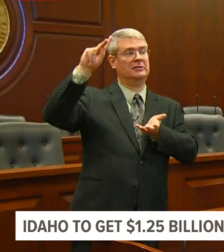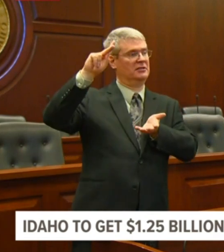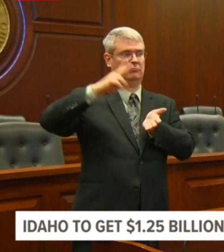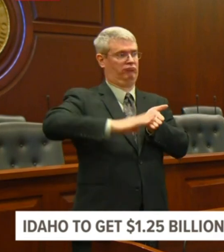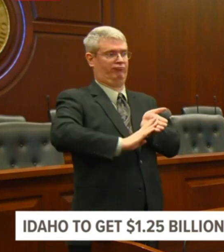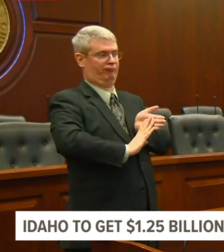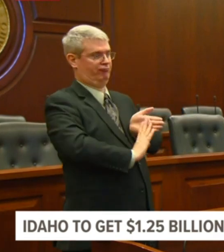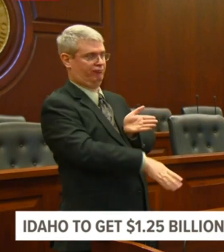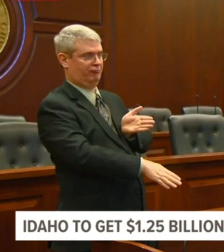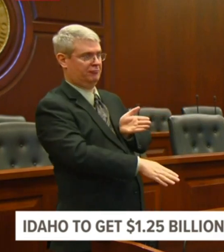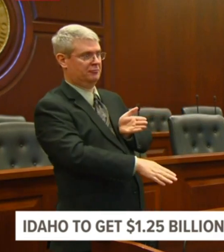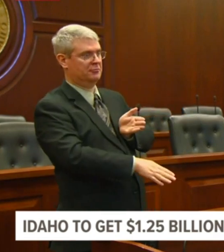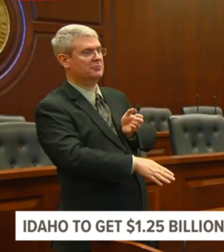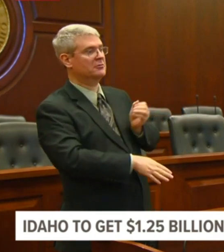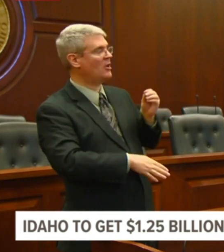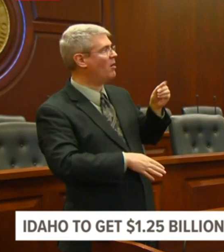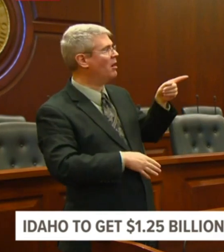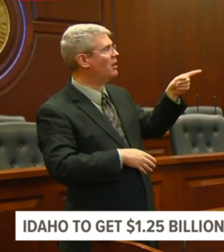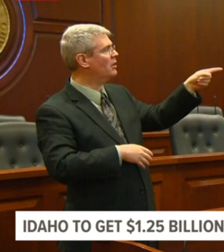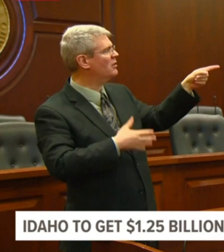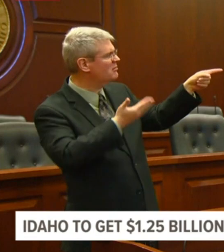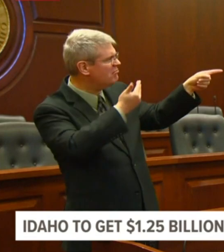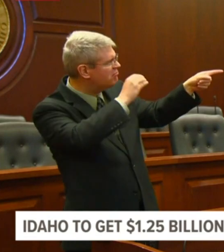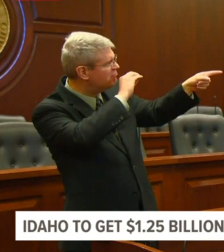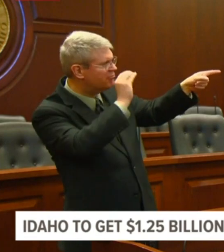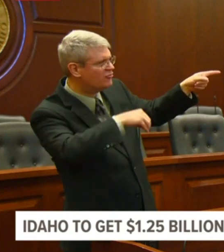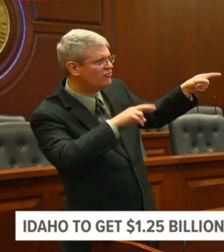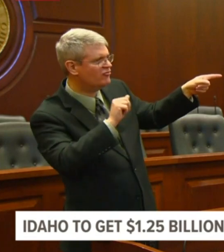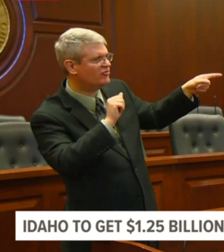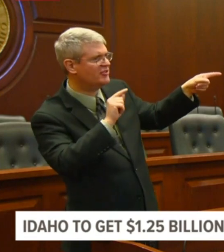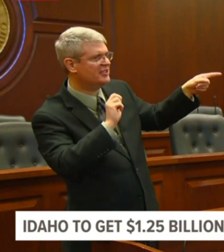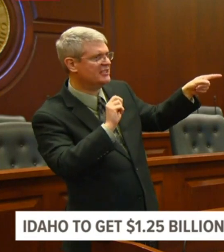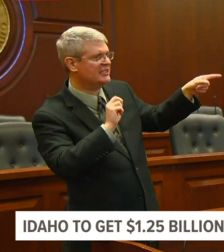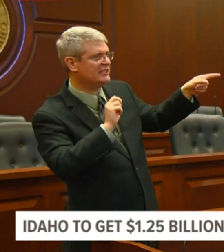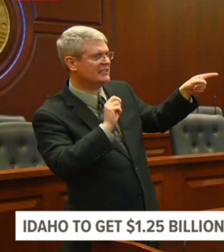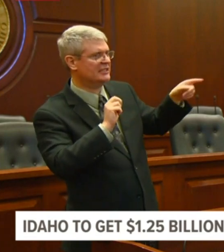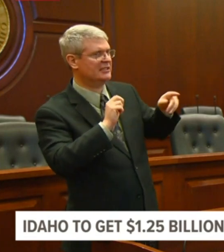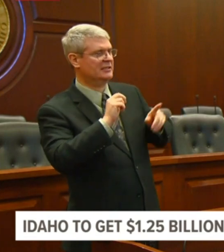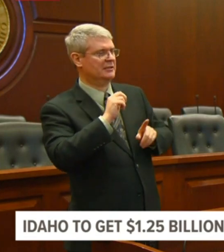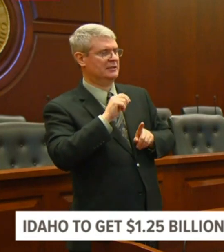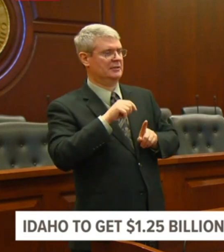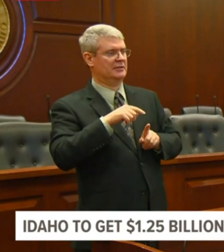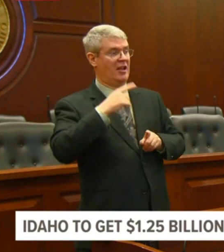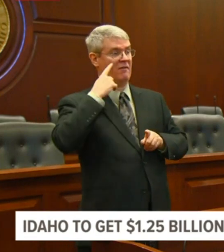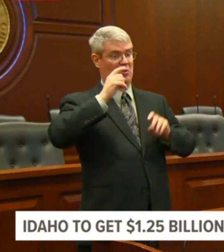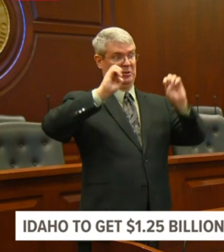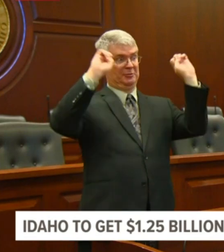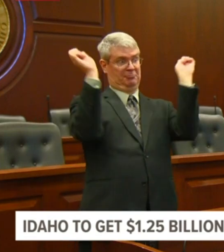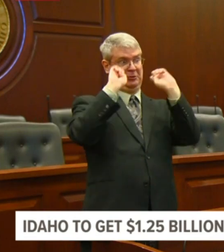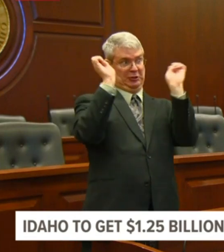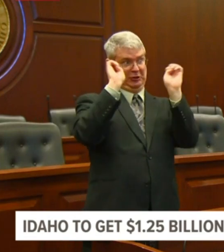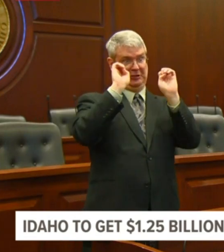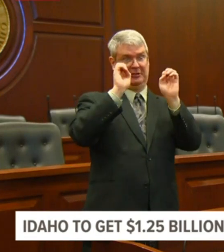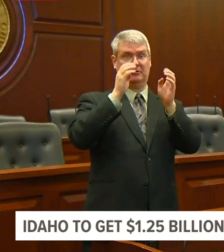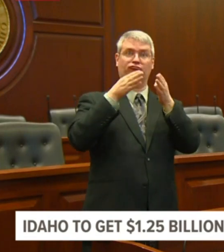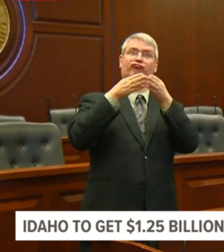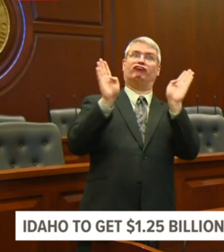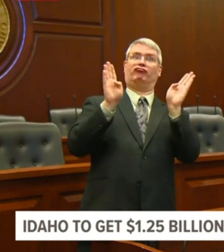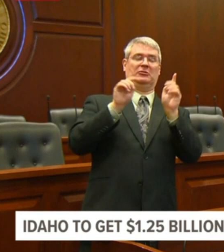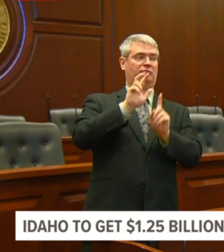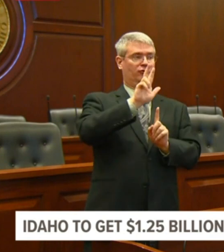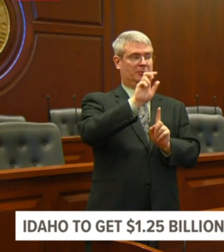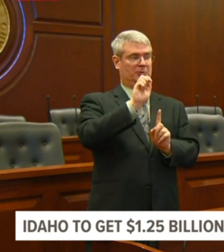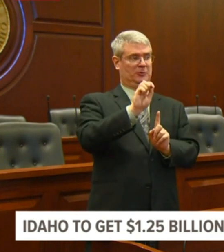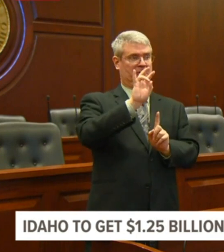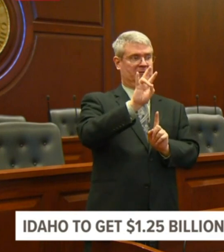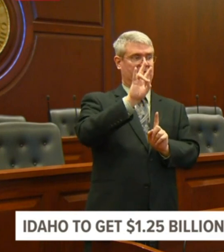interest rate on these loans? So currently for the disaster loan, the interest rate is 3.75% for a business loan and 2.75% for